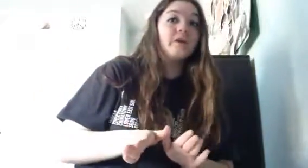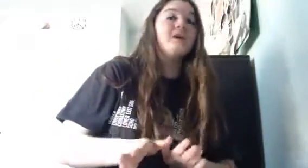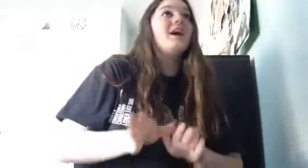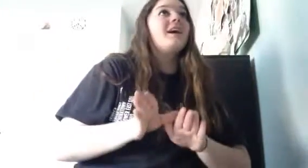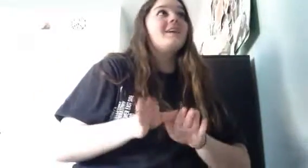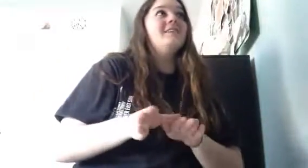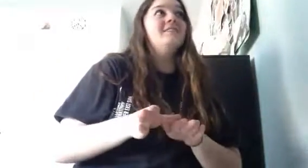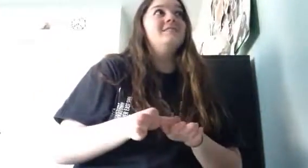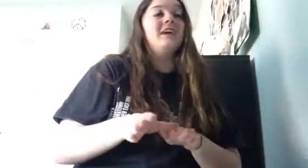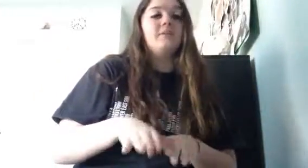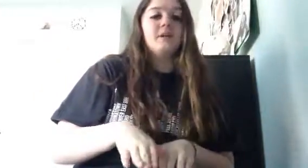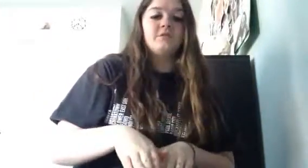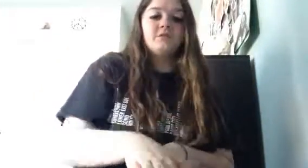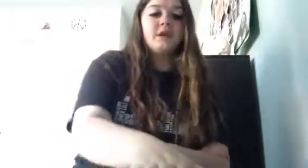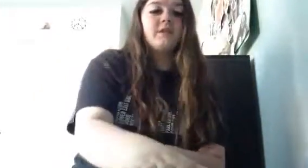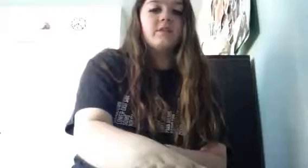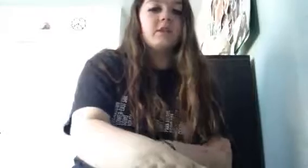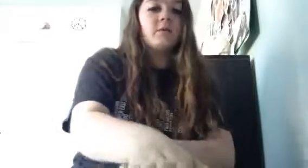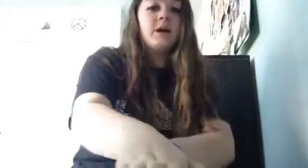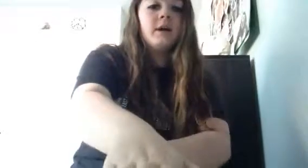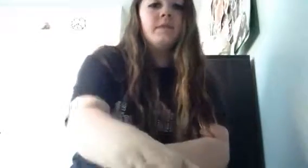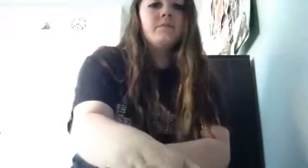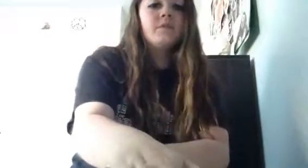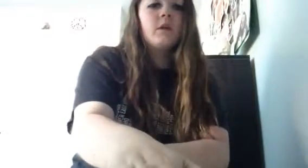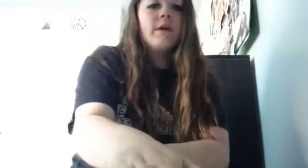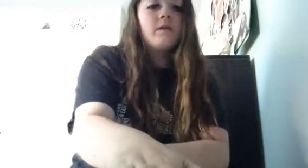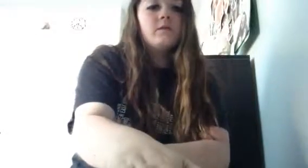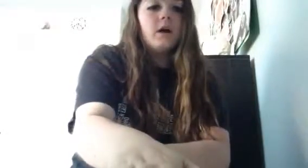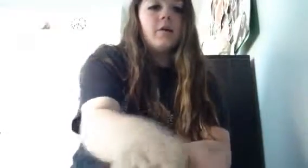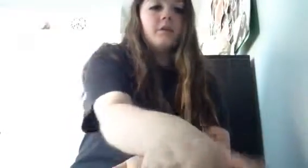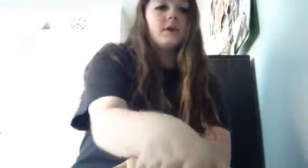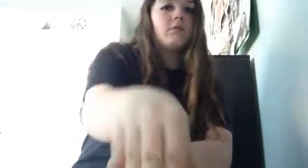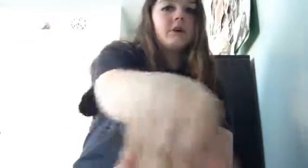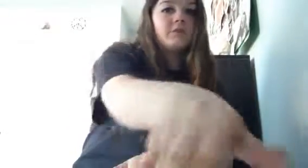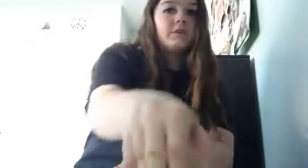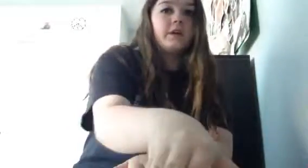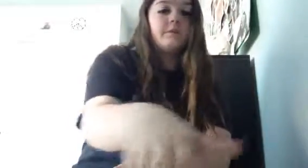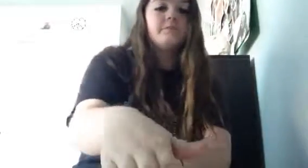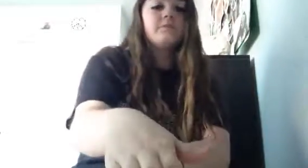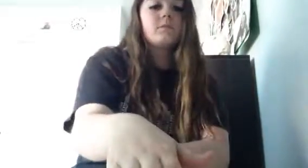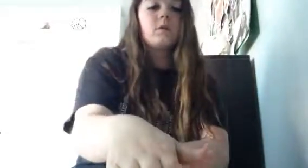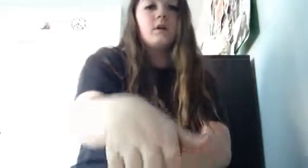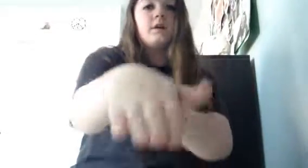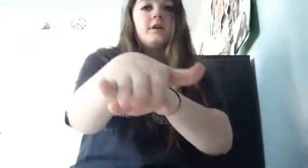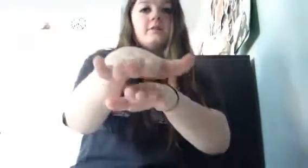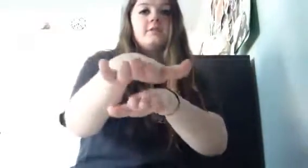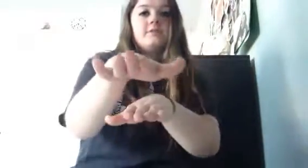because i mean i was just driving they were behind me and there was like a left turn lane i know you can't see this